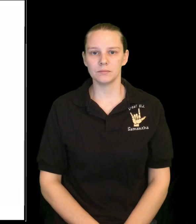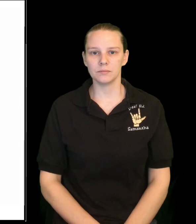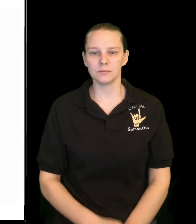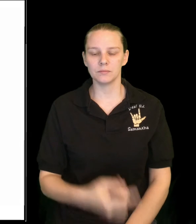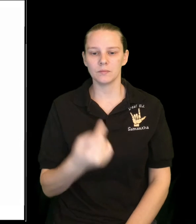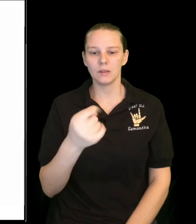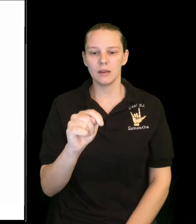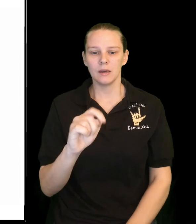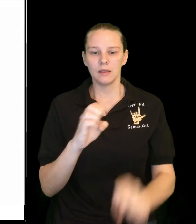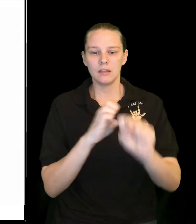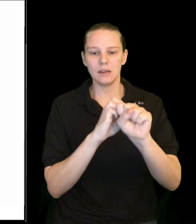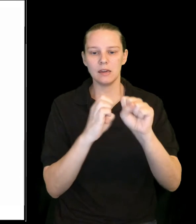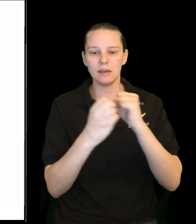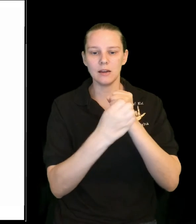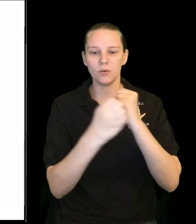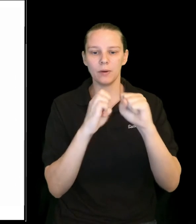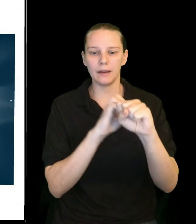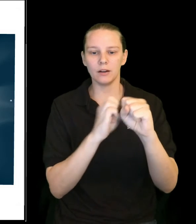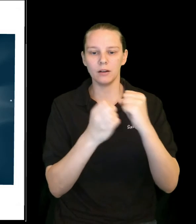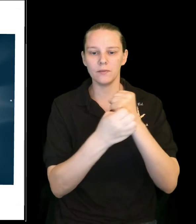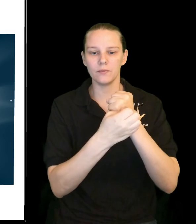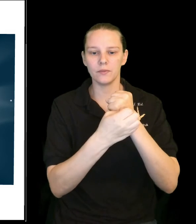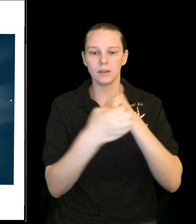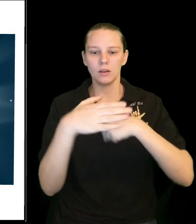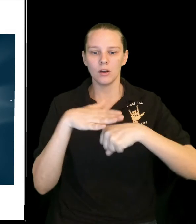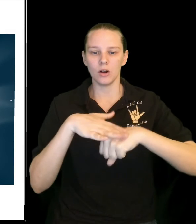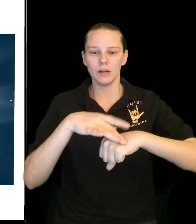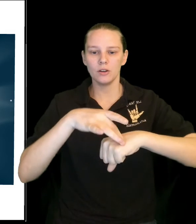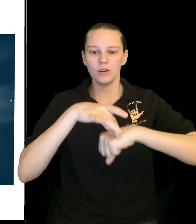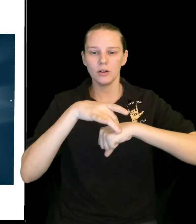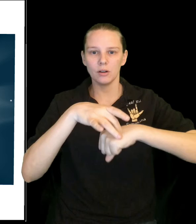The equator on Earth.